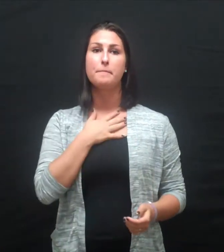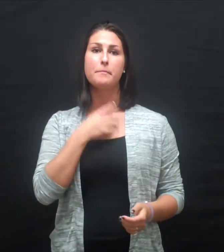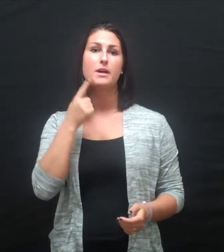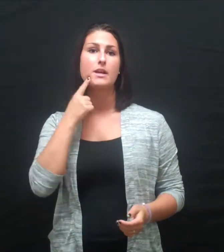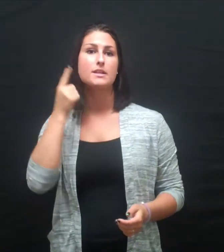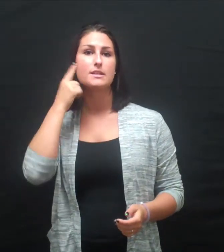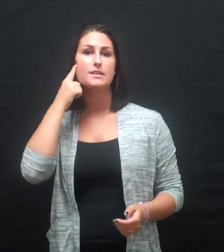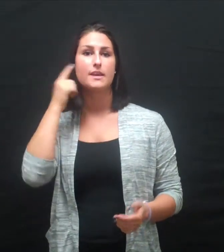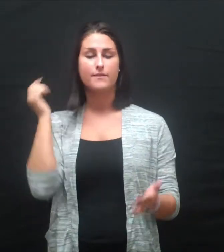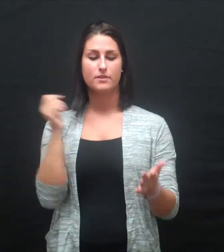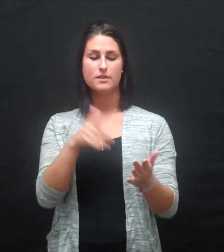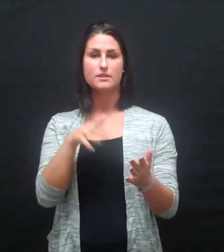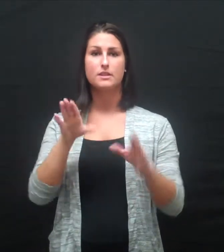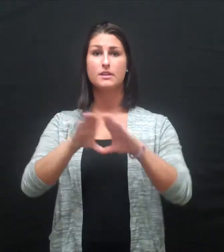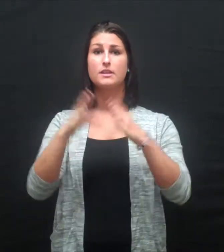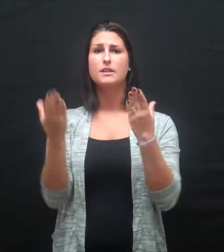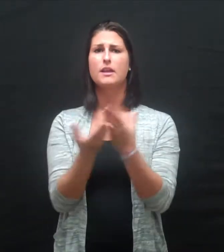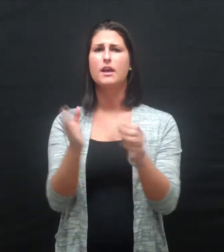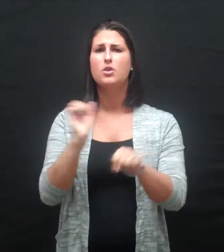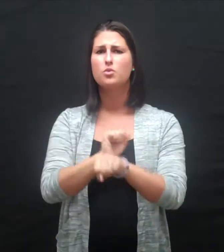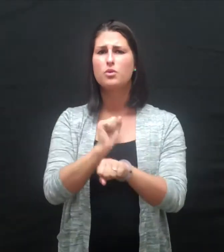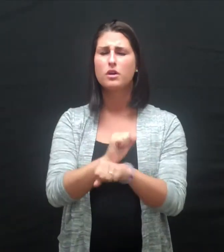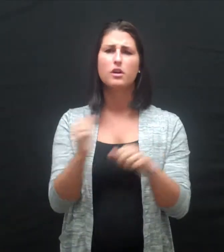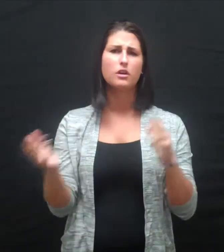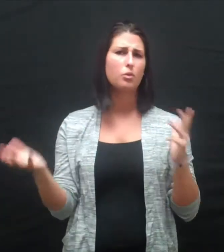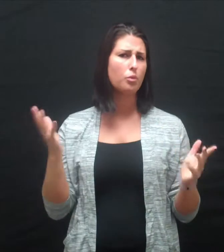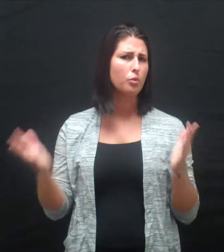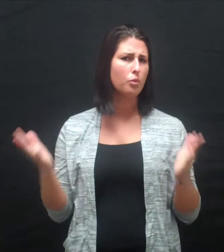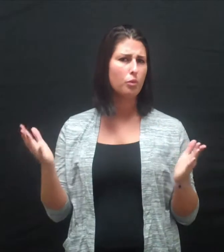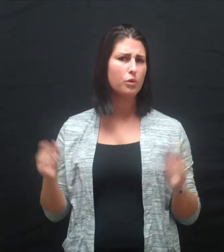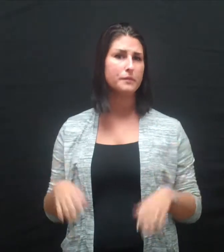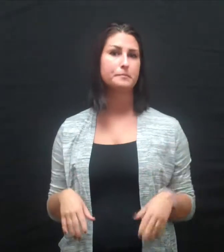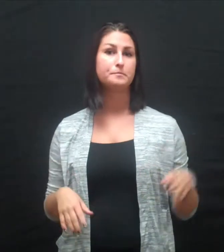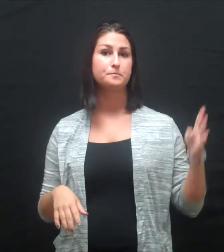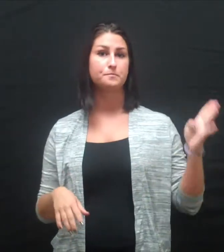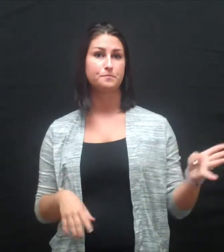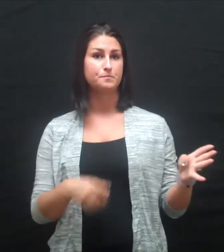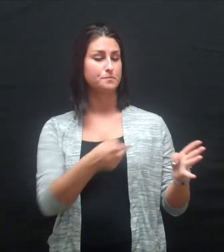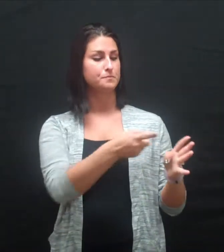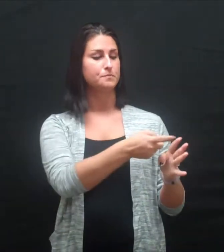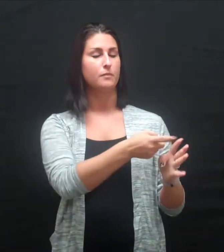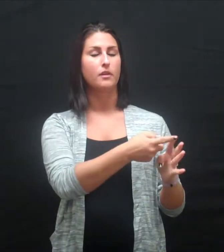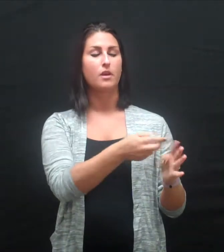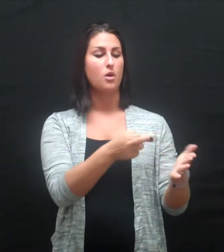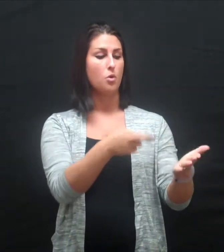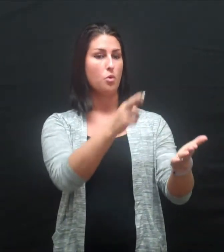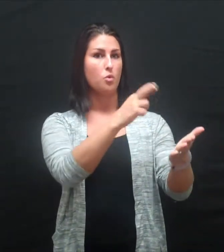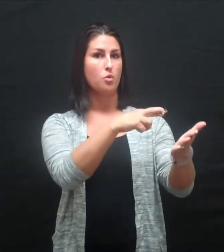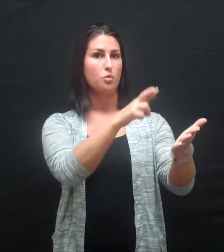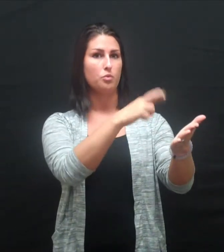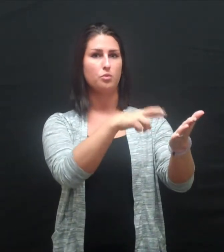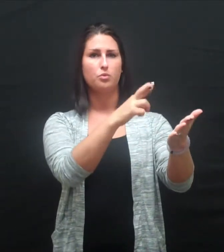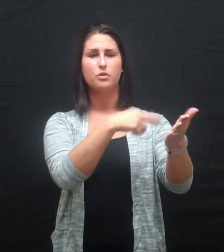As a minor, I have completed a research project on the difficulties of traveling as a deaf individual,